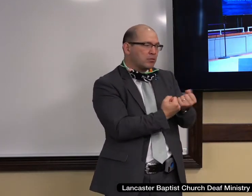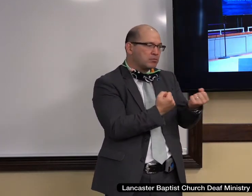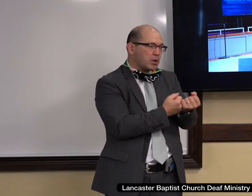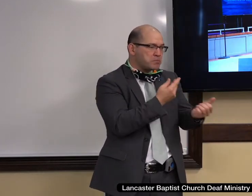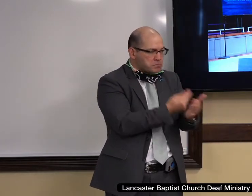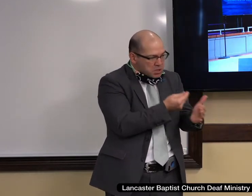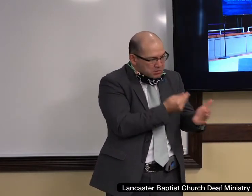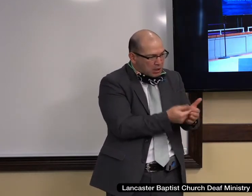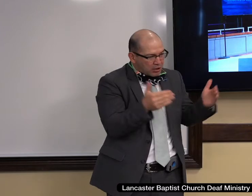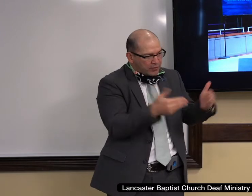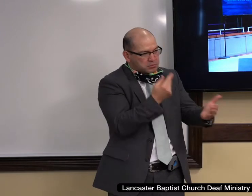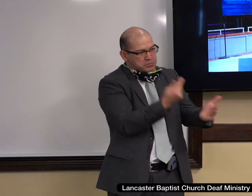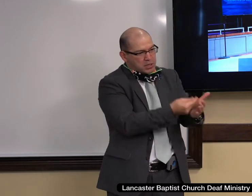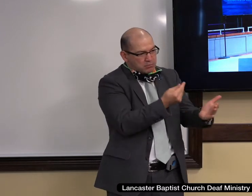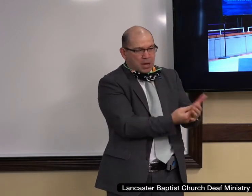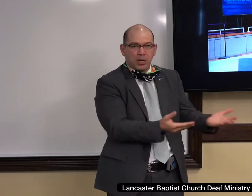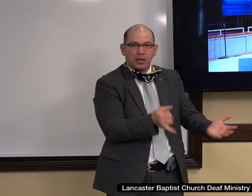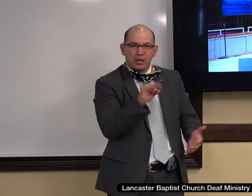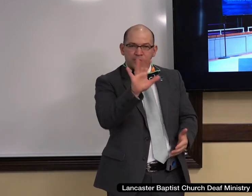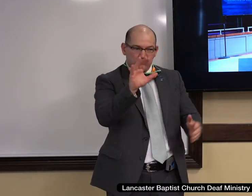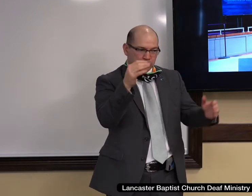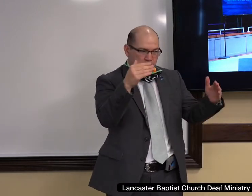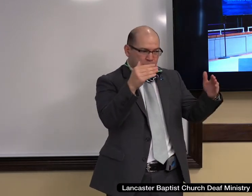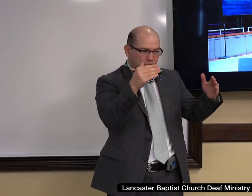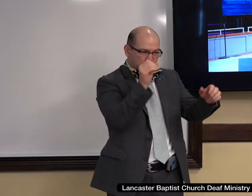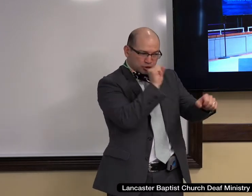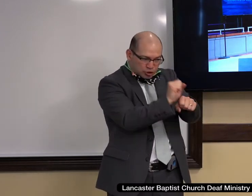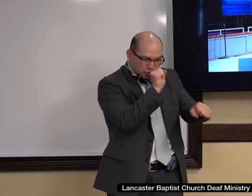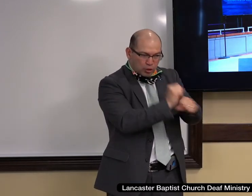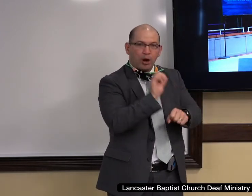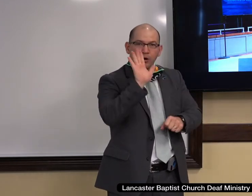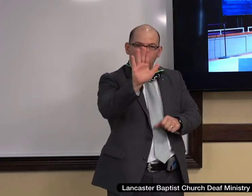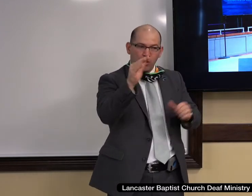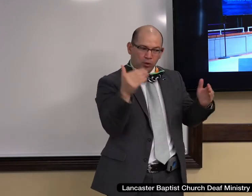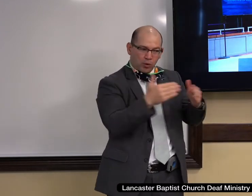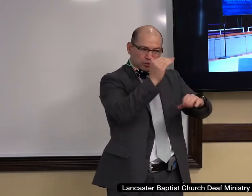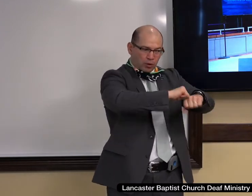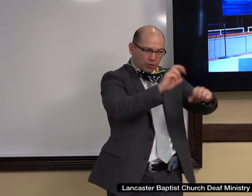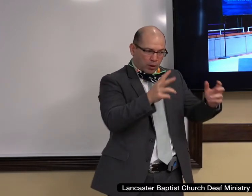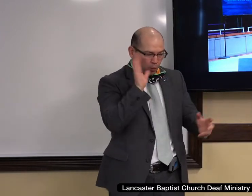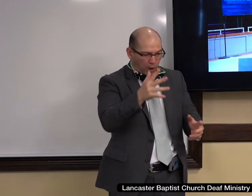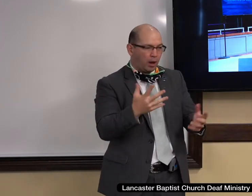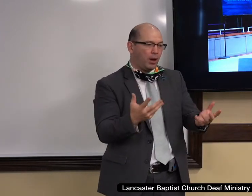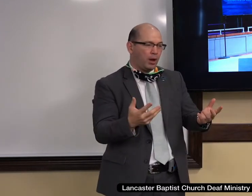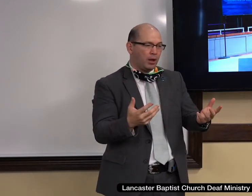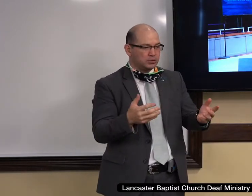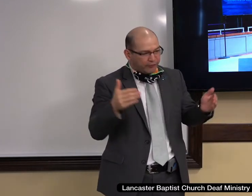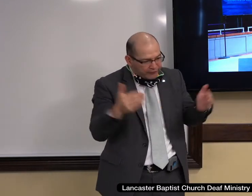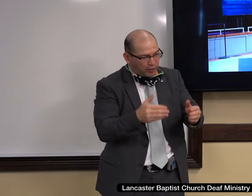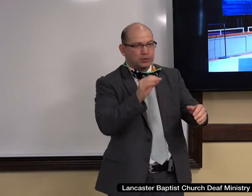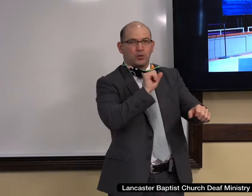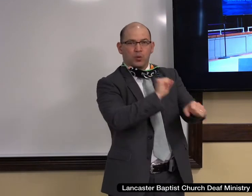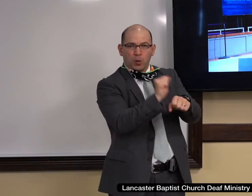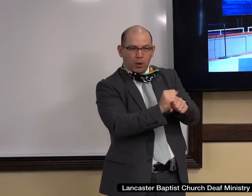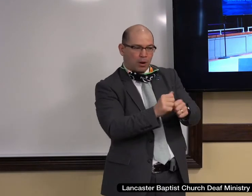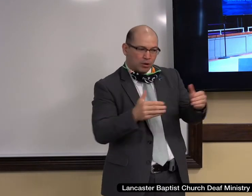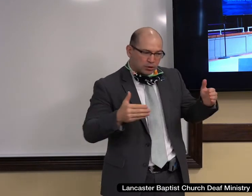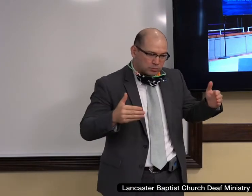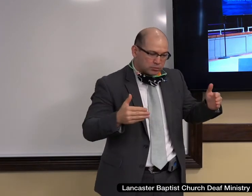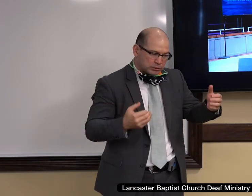is your cornerstone, then you'll march for it. And you'll demand for it. And you'll live